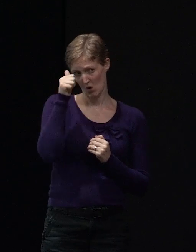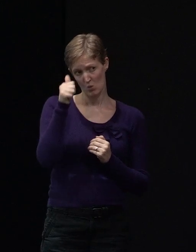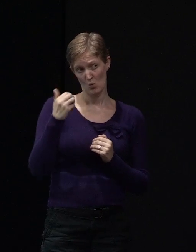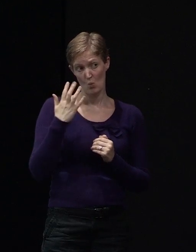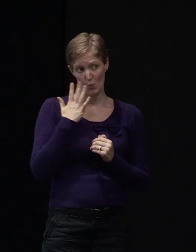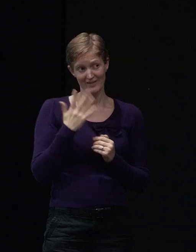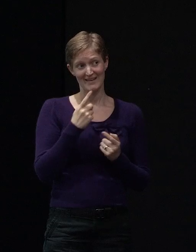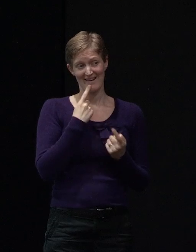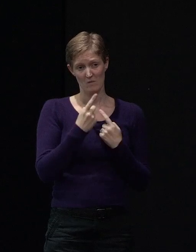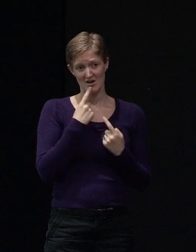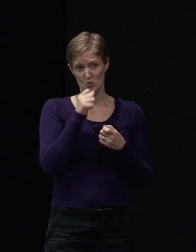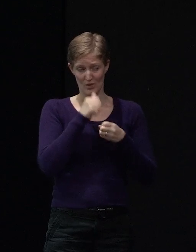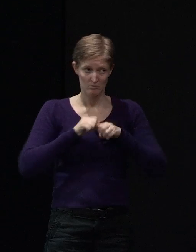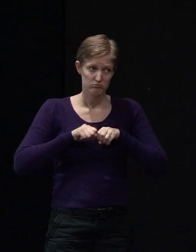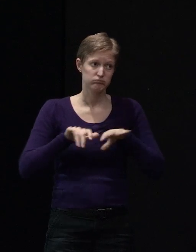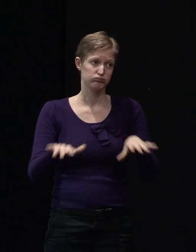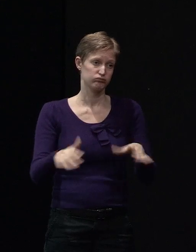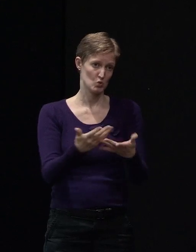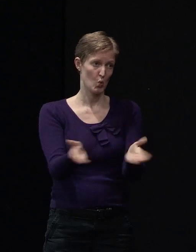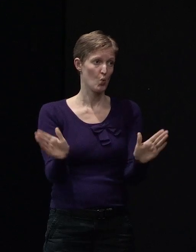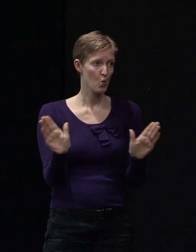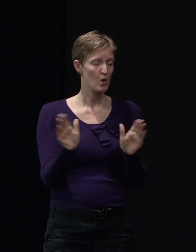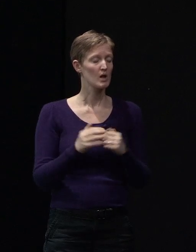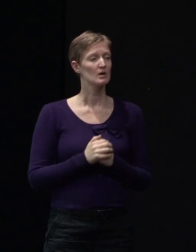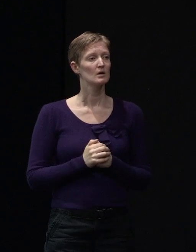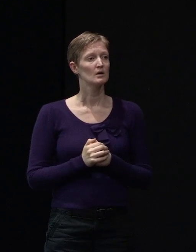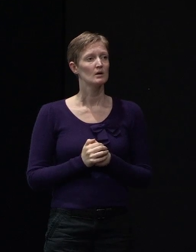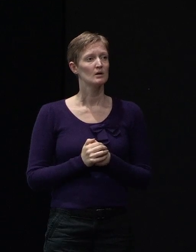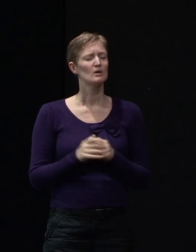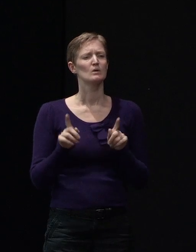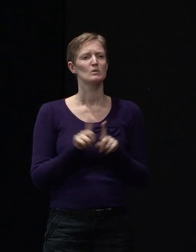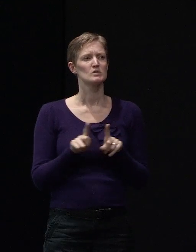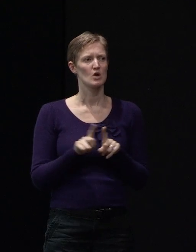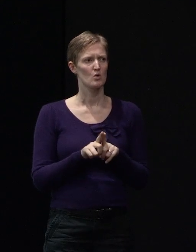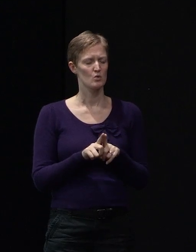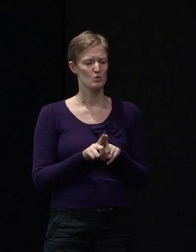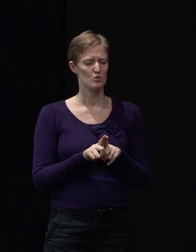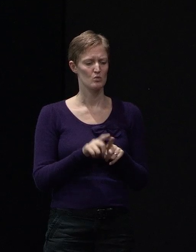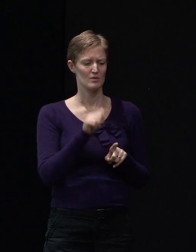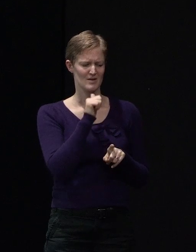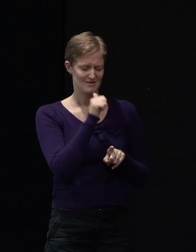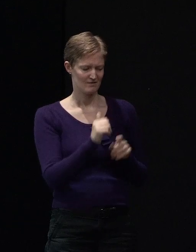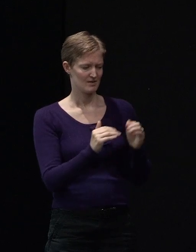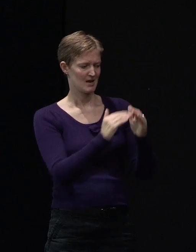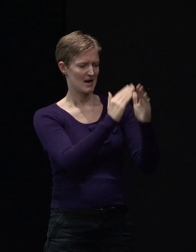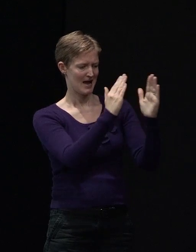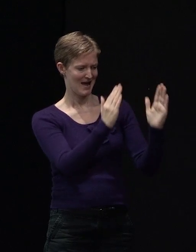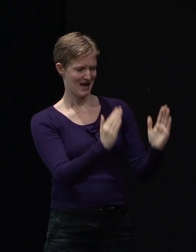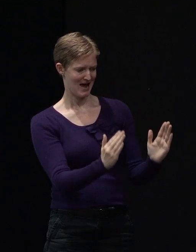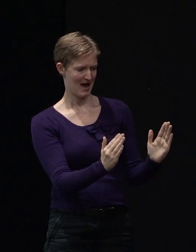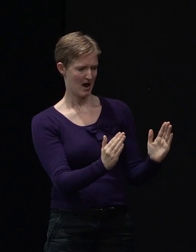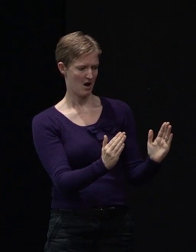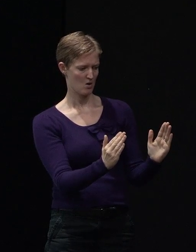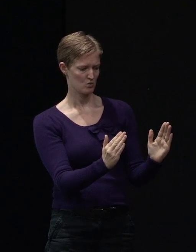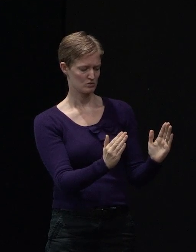that information will be released? And also, for houses that have their repair strategy or scope of works in with the